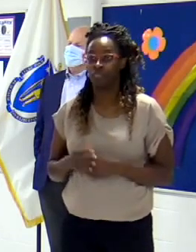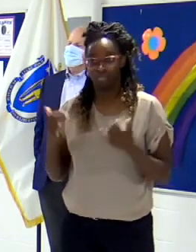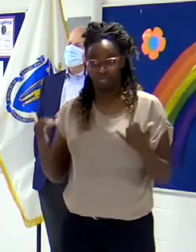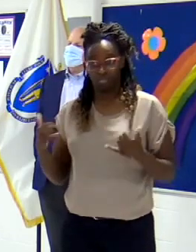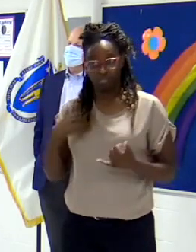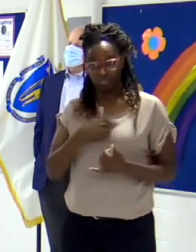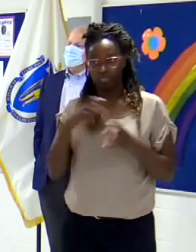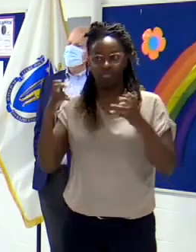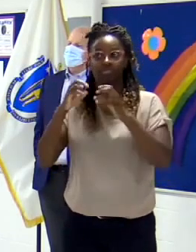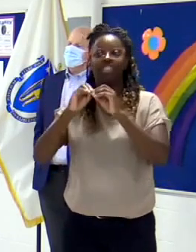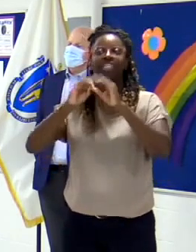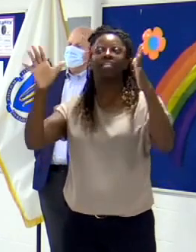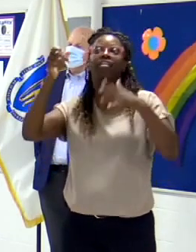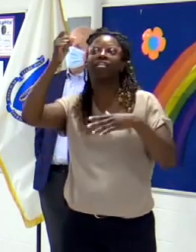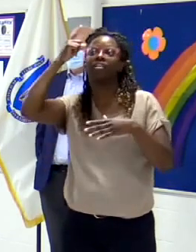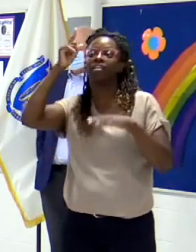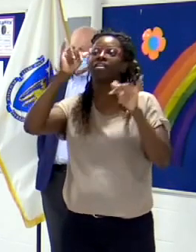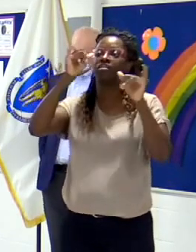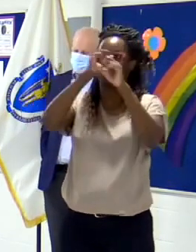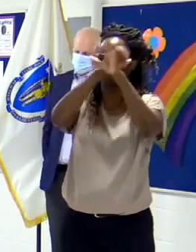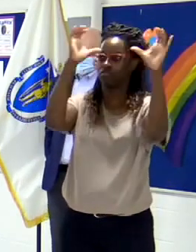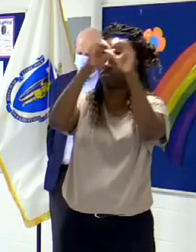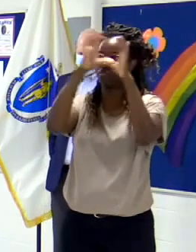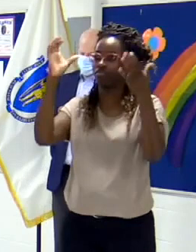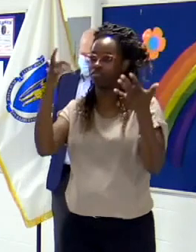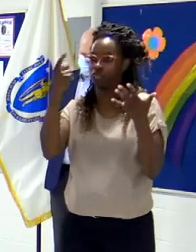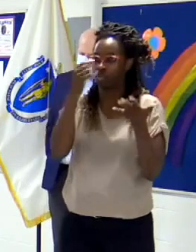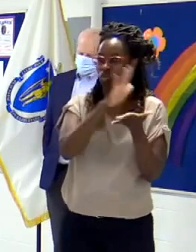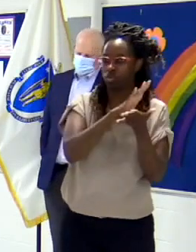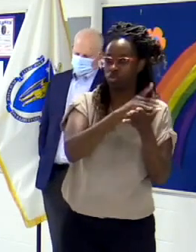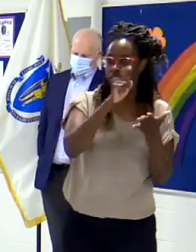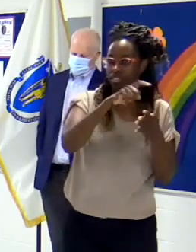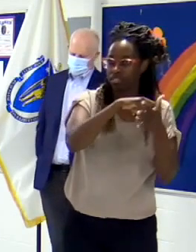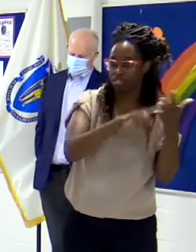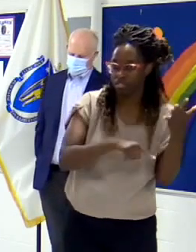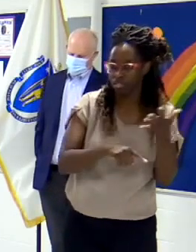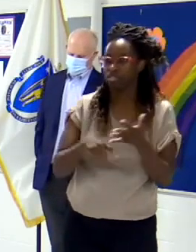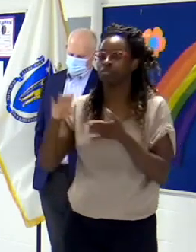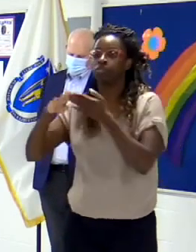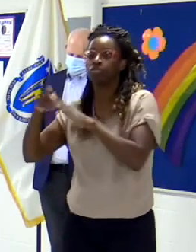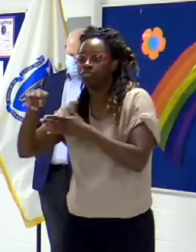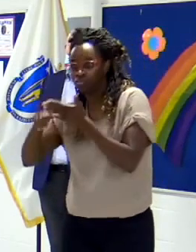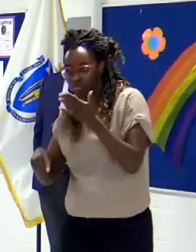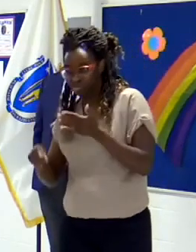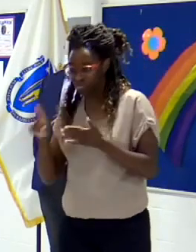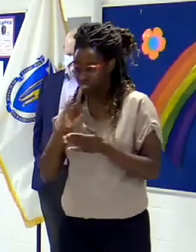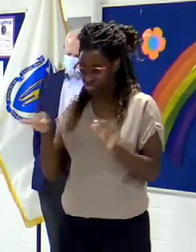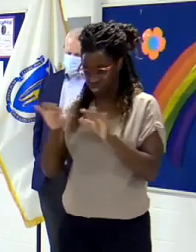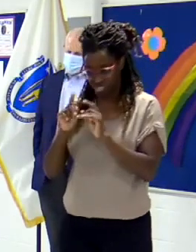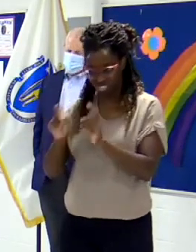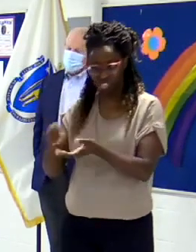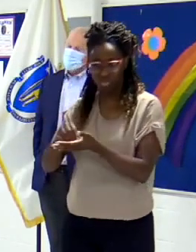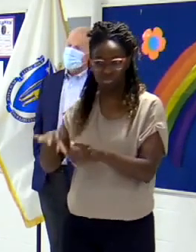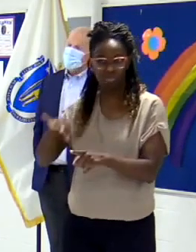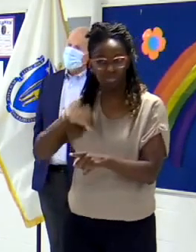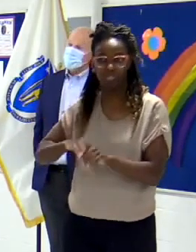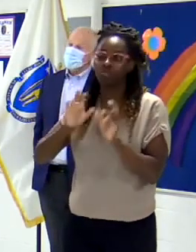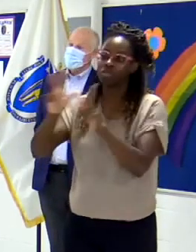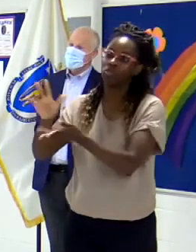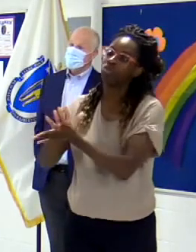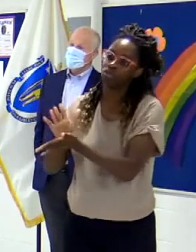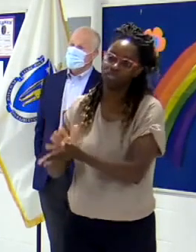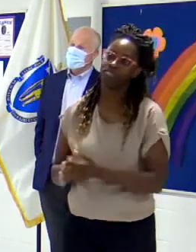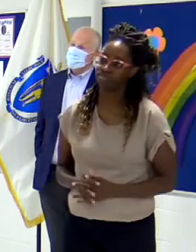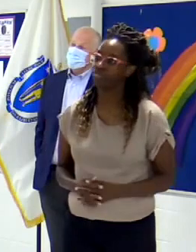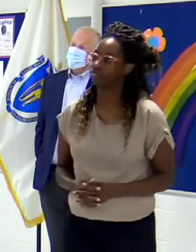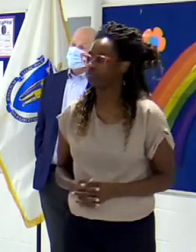more people in the space, your opportunity to do the right thing on behalf of kids, um, is to find a way to get them into a classroom. Governor, I have